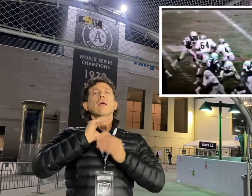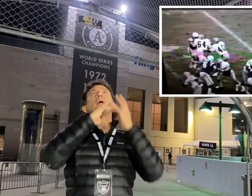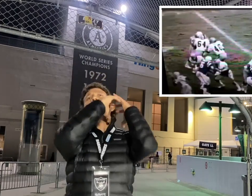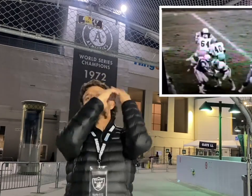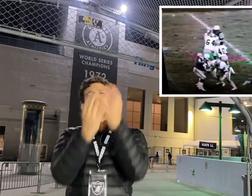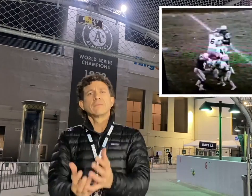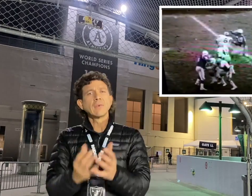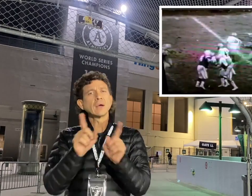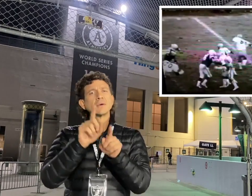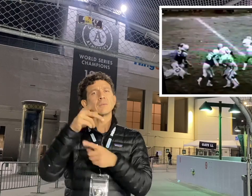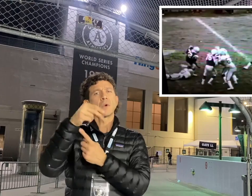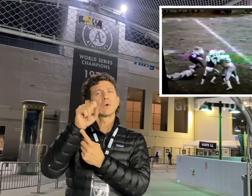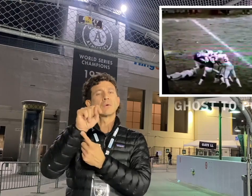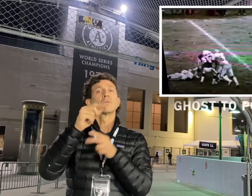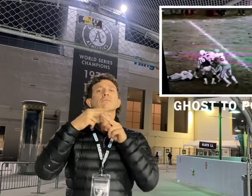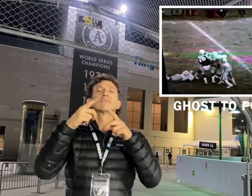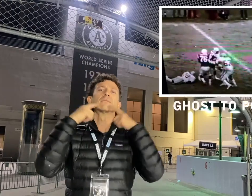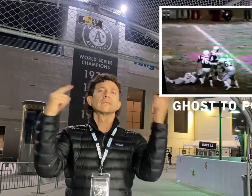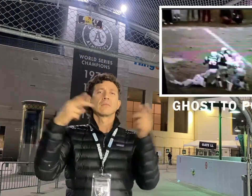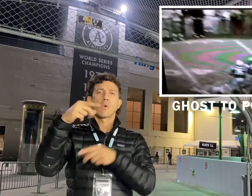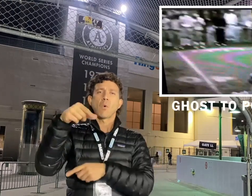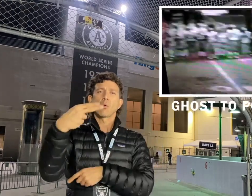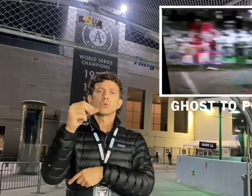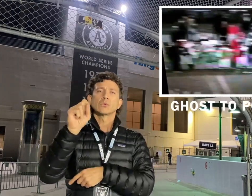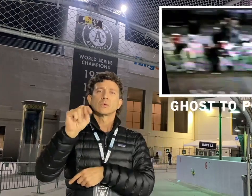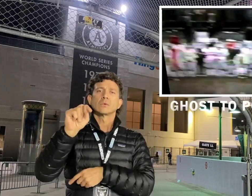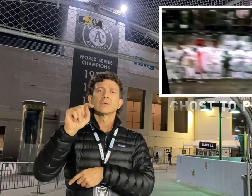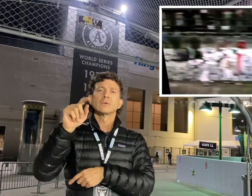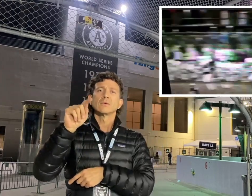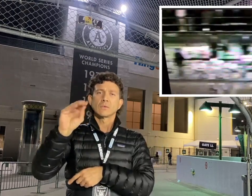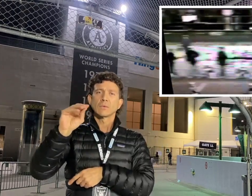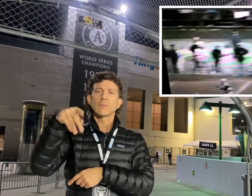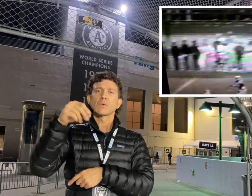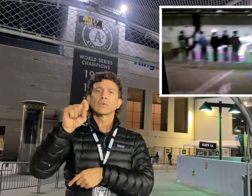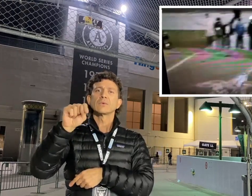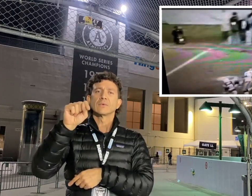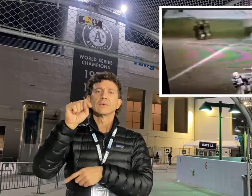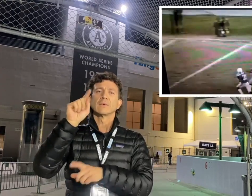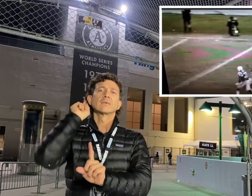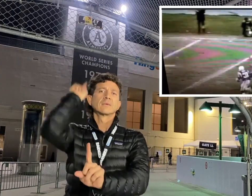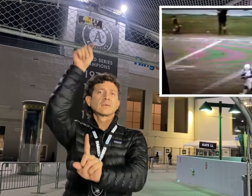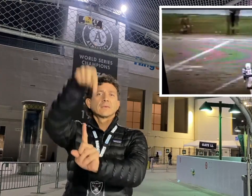catch in the famous ghost to post play, which helped defeat the Colts that day.